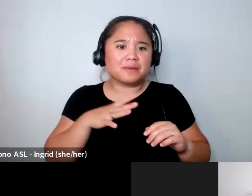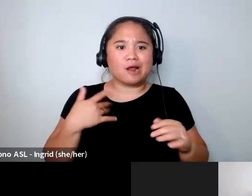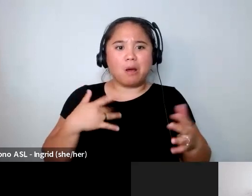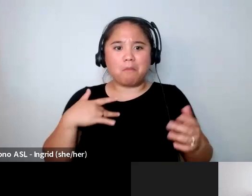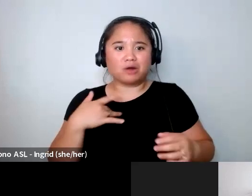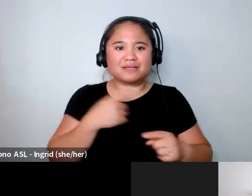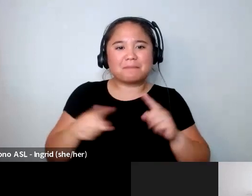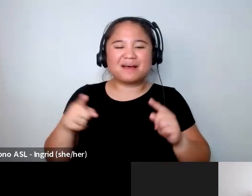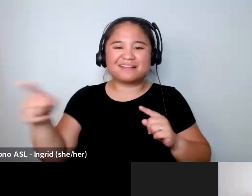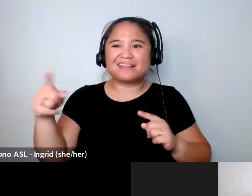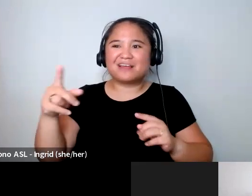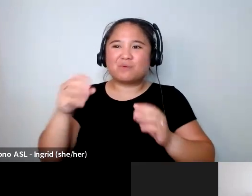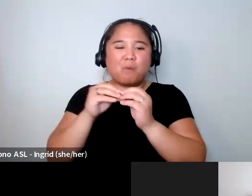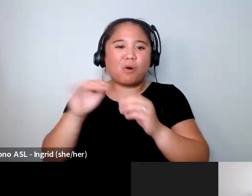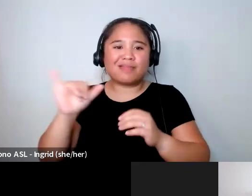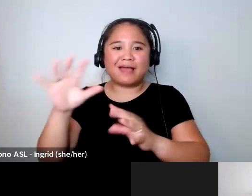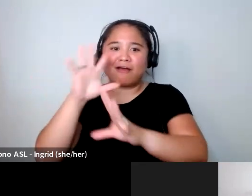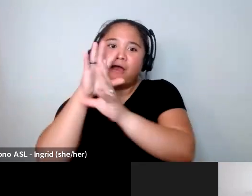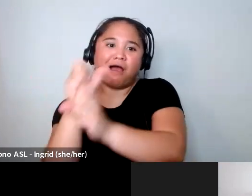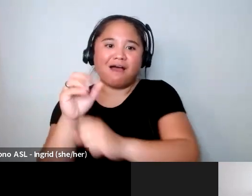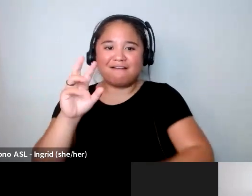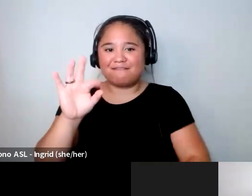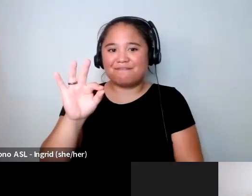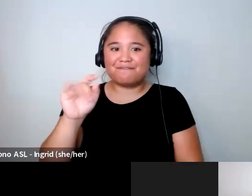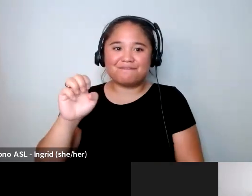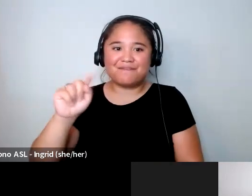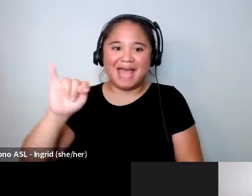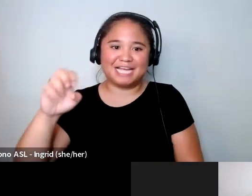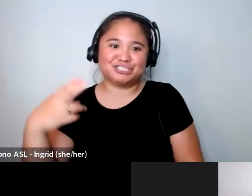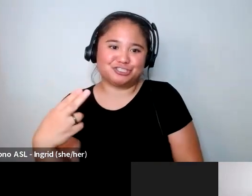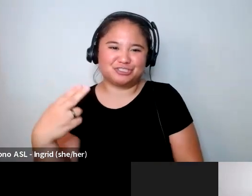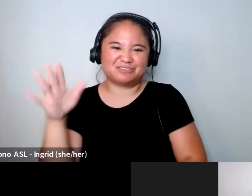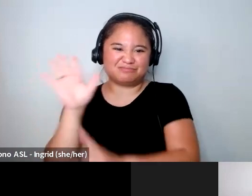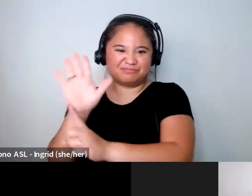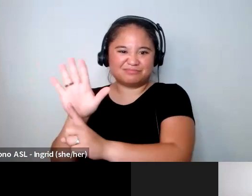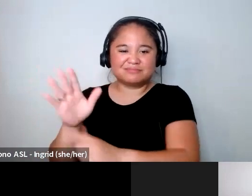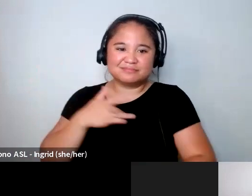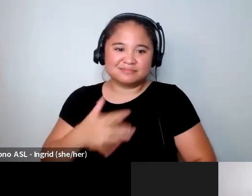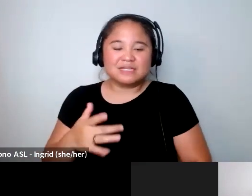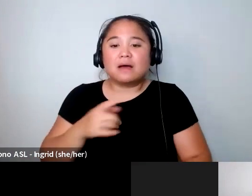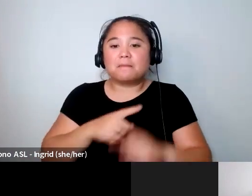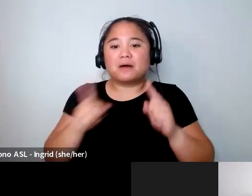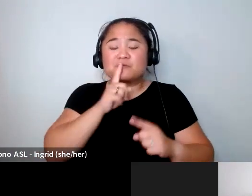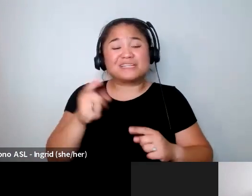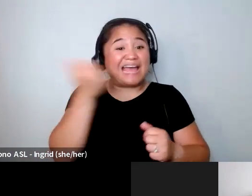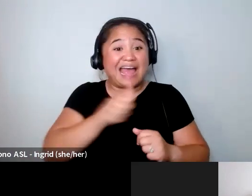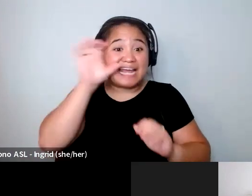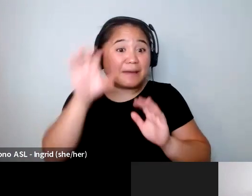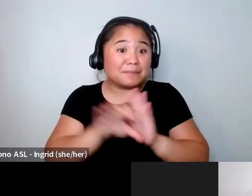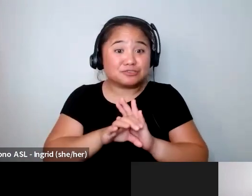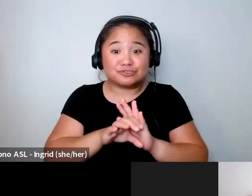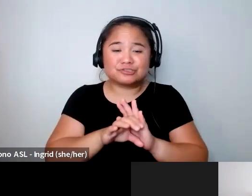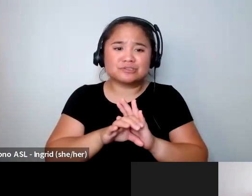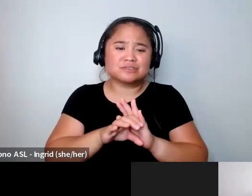as being relegated to fetishism so it was very then that's kind of like any but any image you have you could take